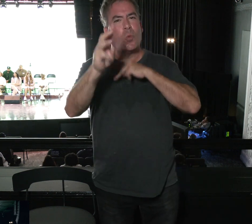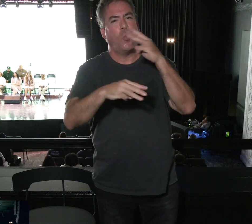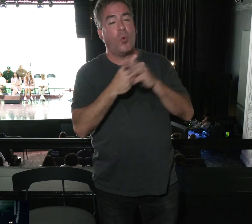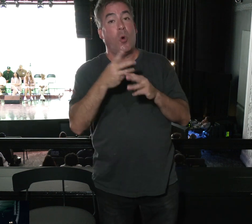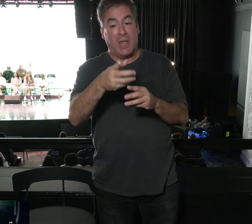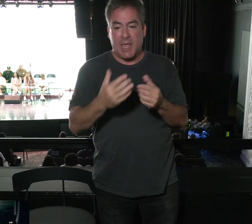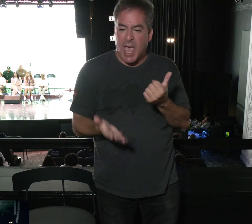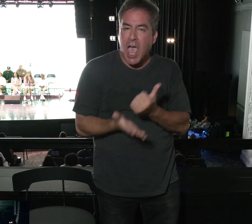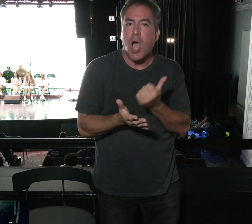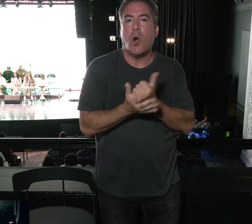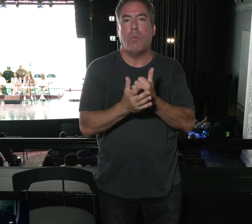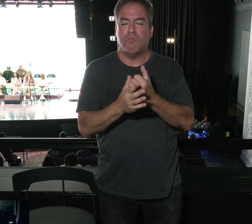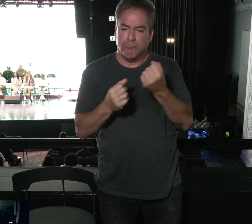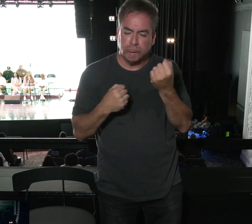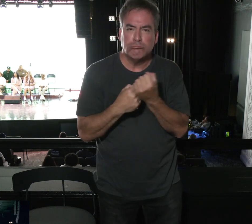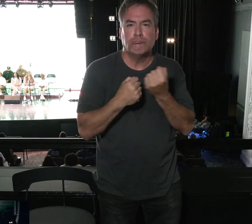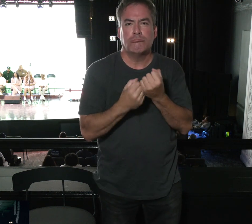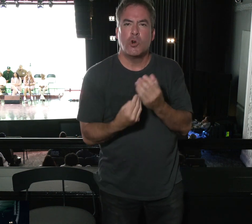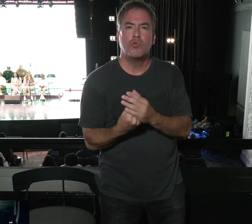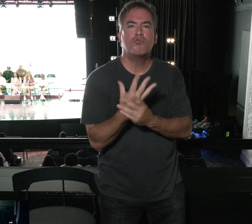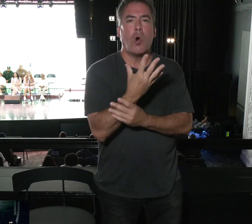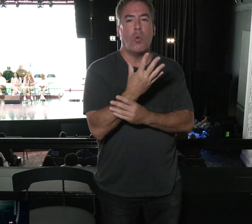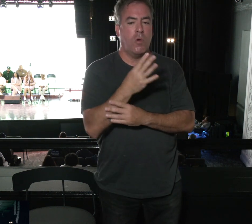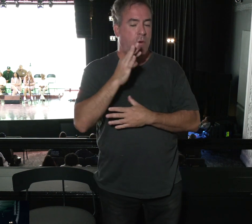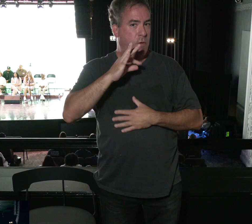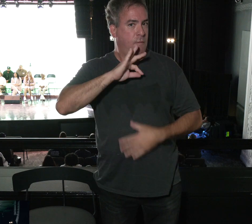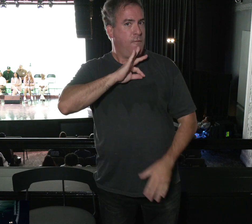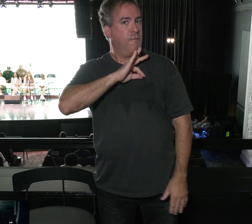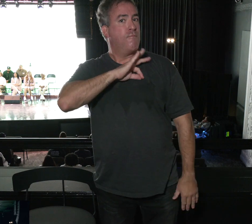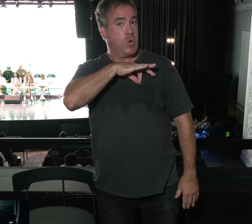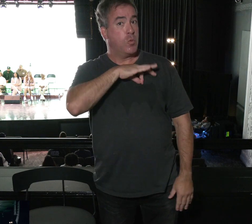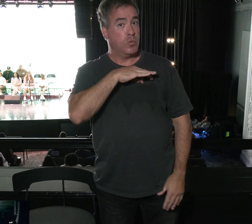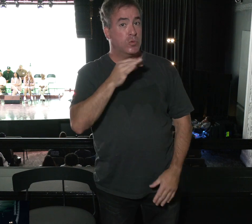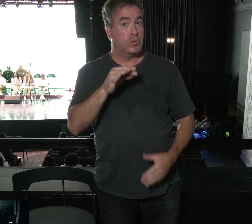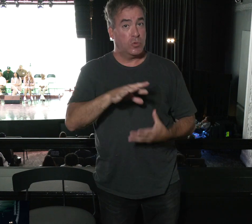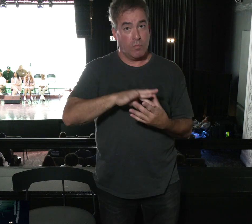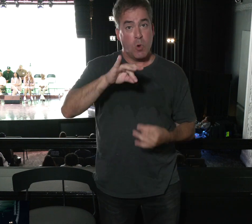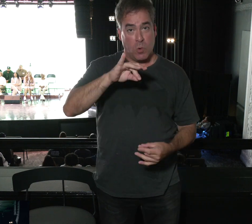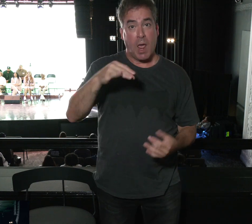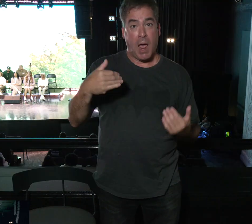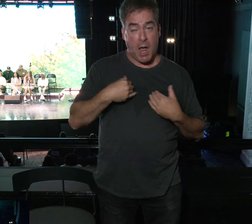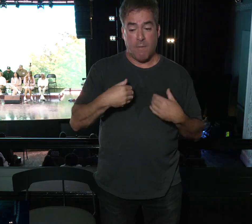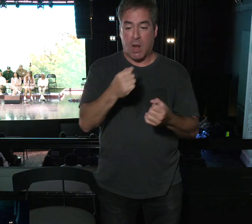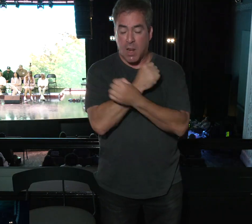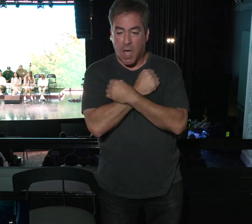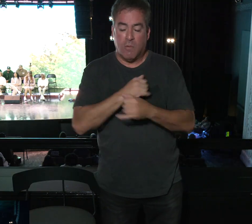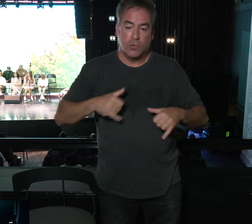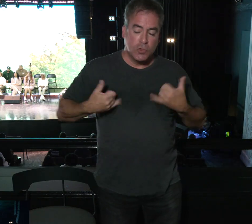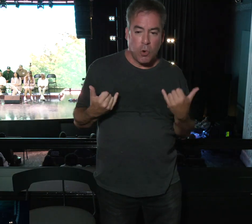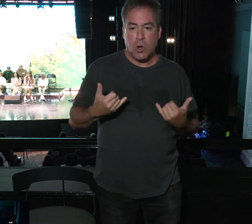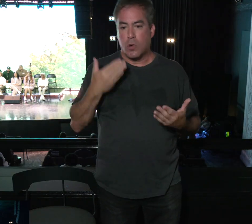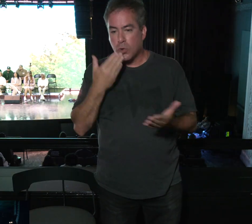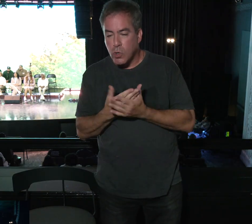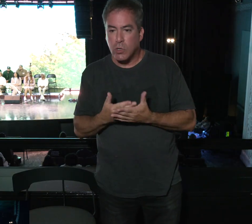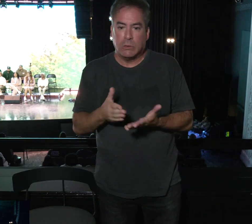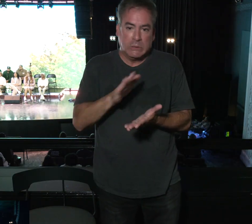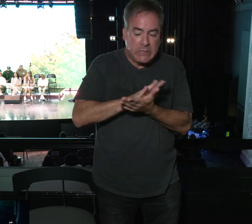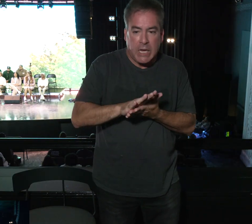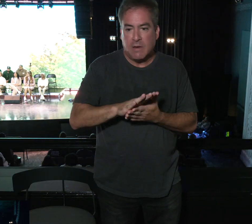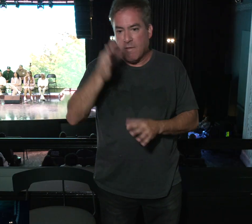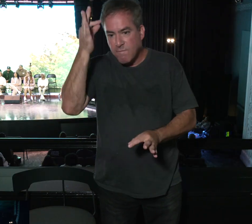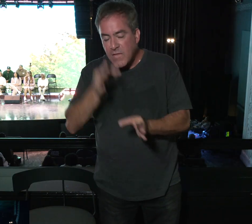equips us and he helps us to grow. So there's fruit of the Spirit, right? Love, joy, peace, kindness, goodness, gentleness,